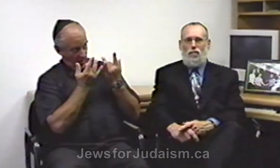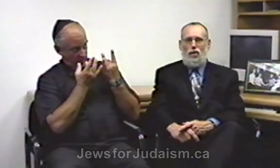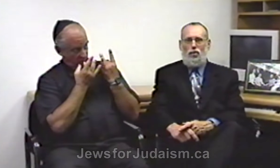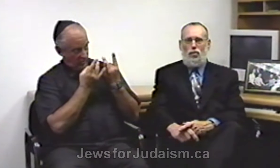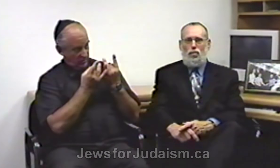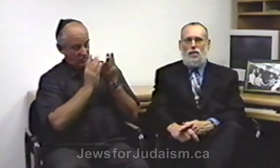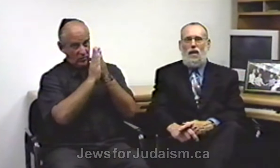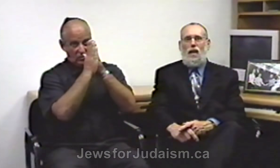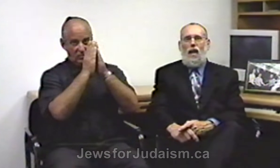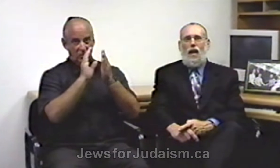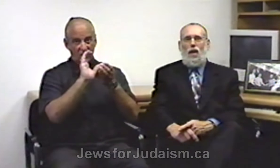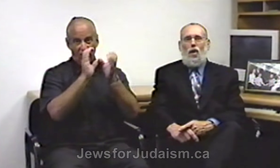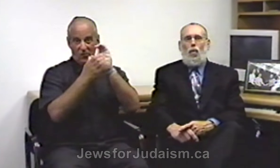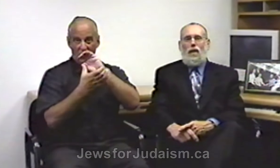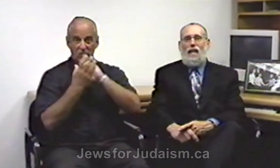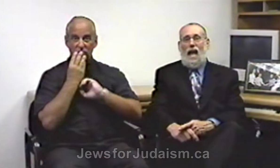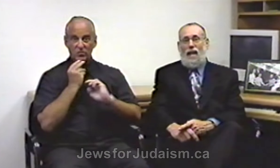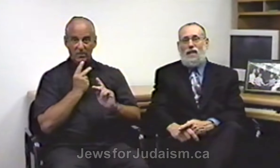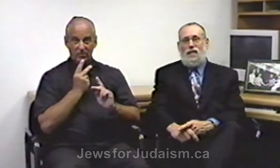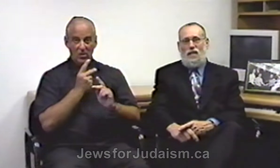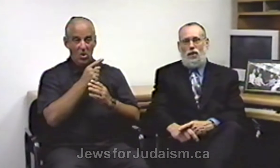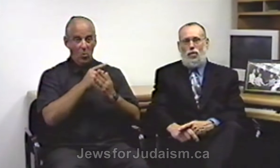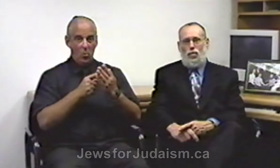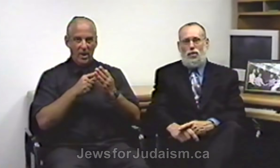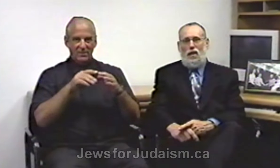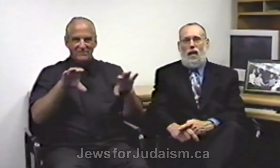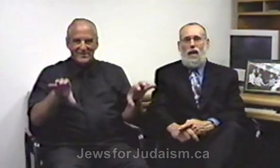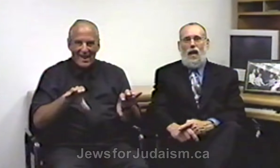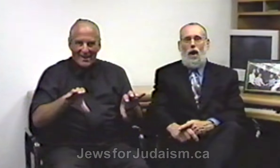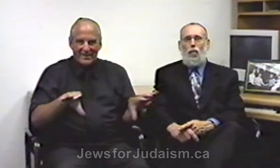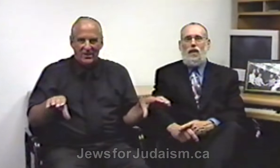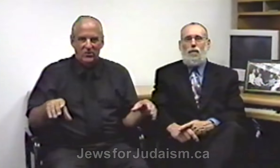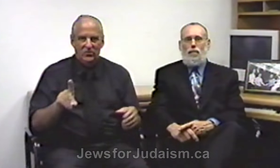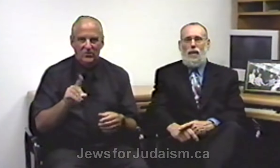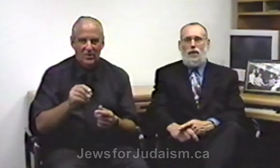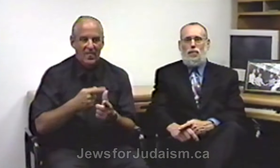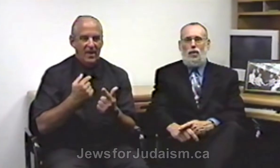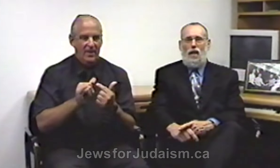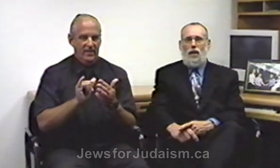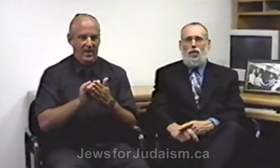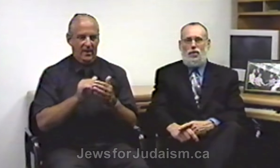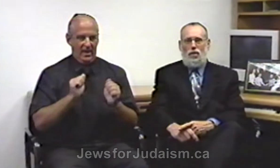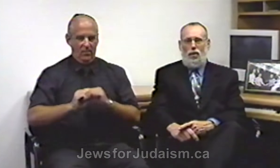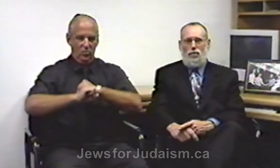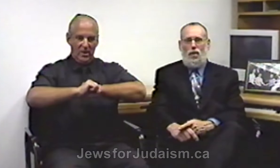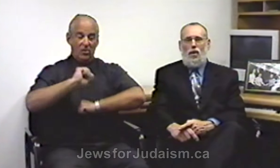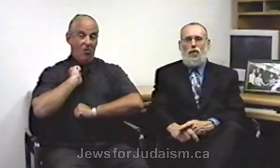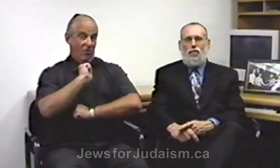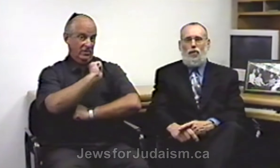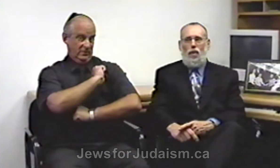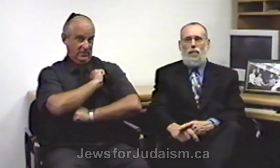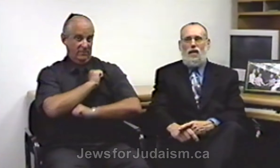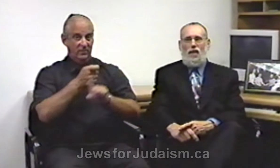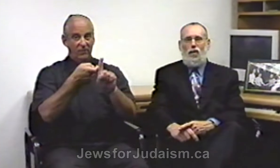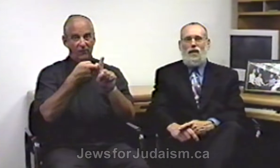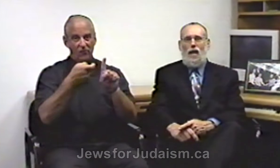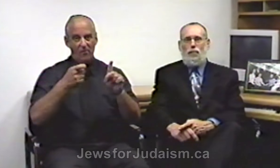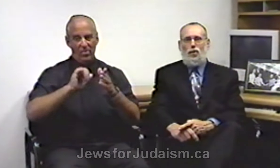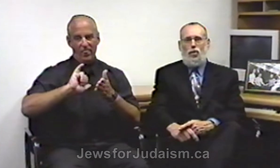converting Jews, what tactics they use, and how we can best protect ourselves from their attempts to